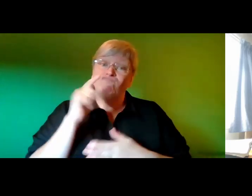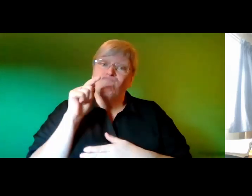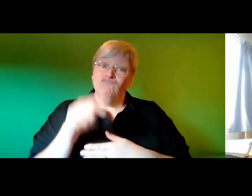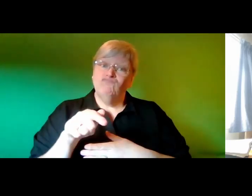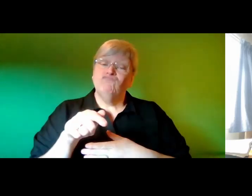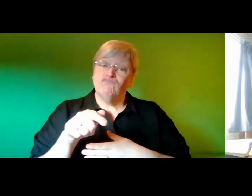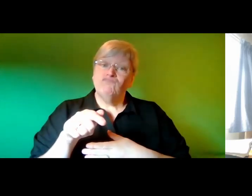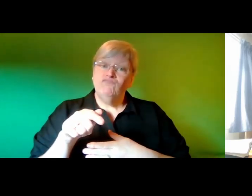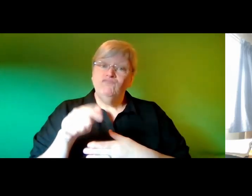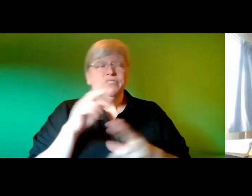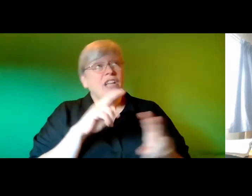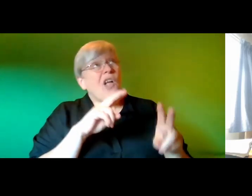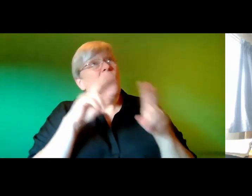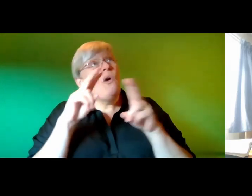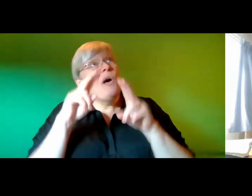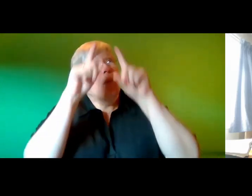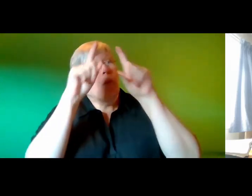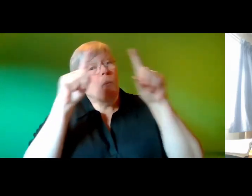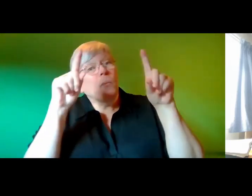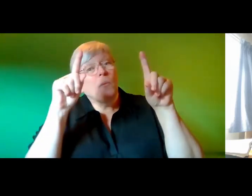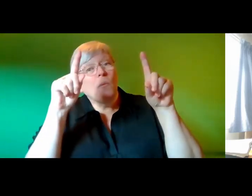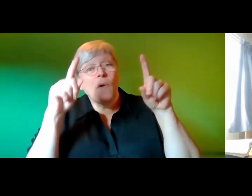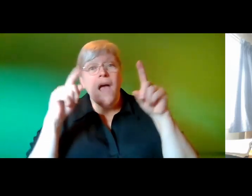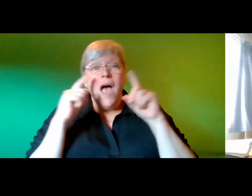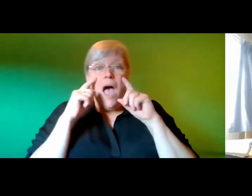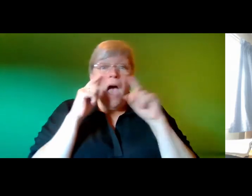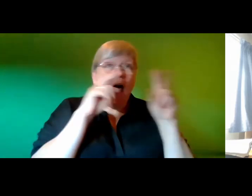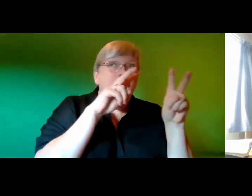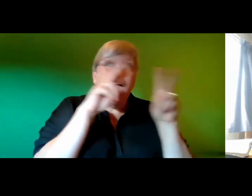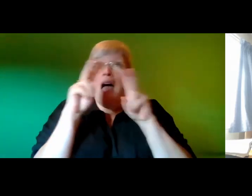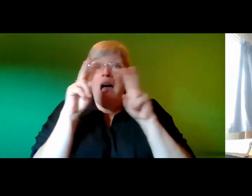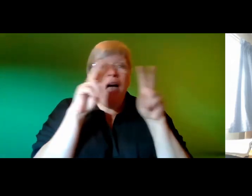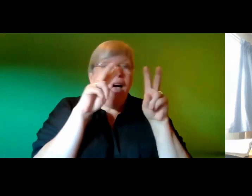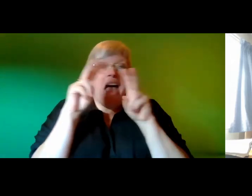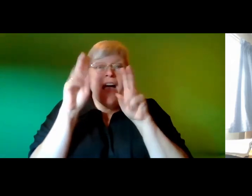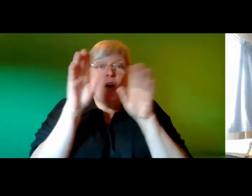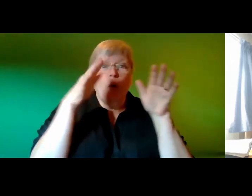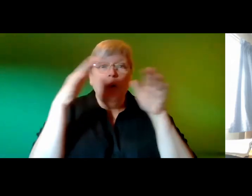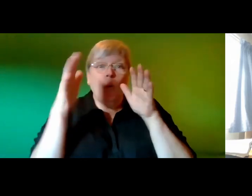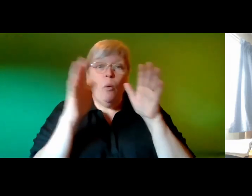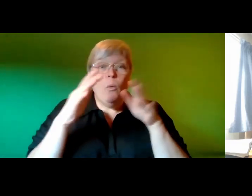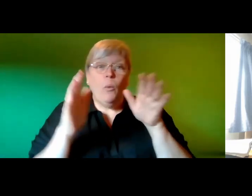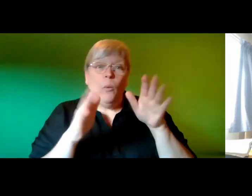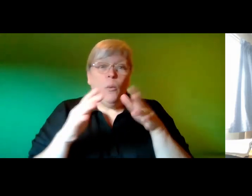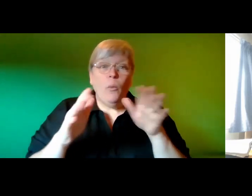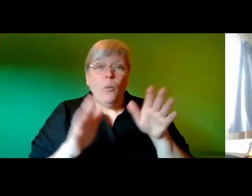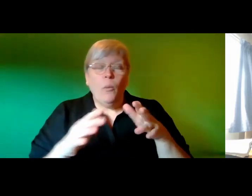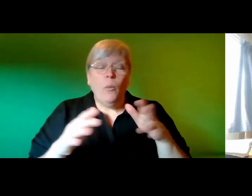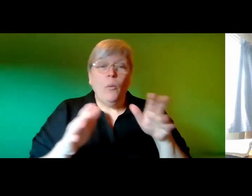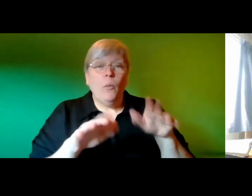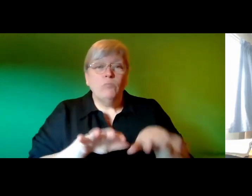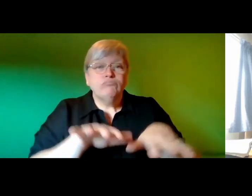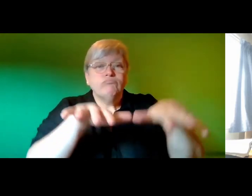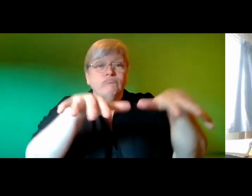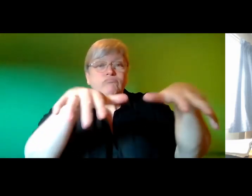between the curtains and the metal pole my eyes follow the way the cloth flows like a waterfall downwards and over the